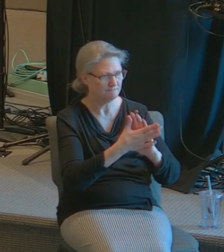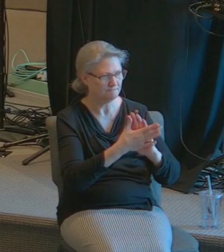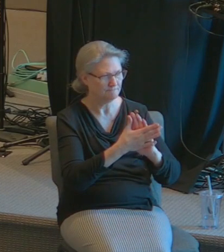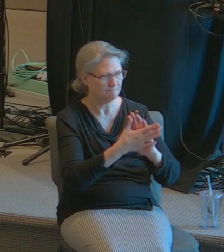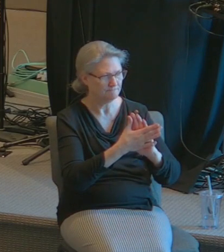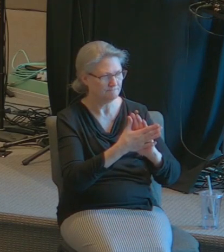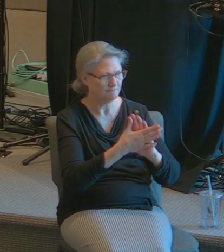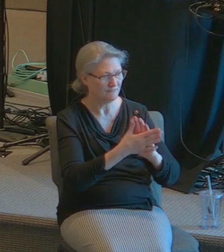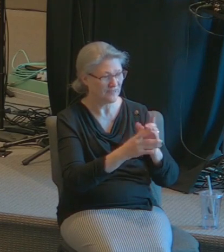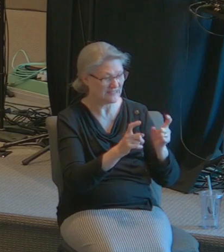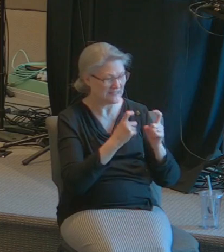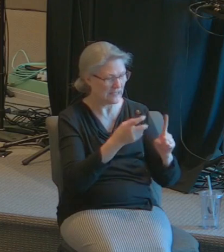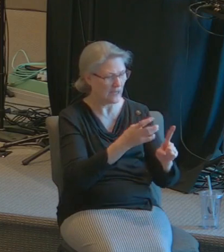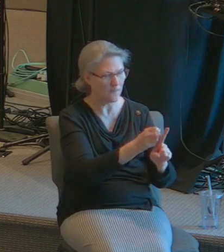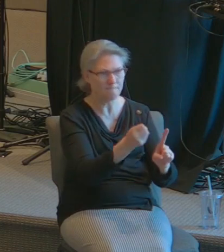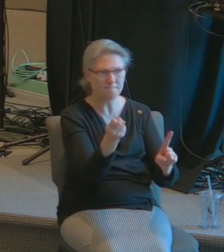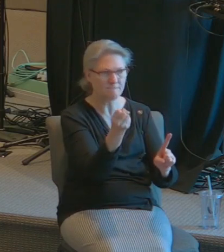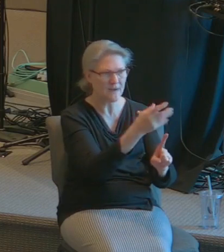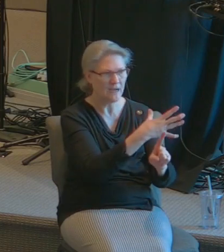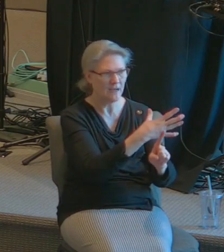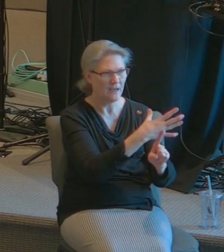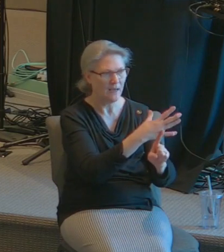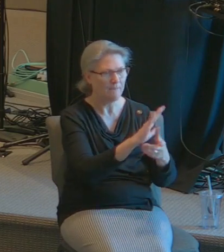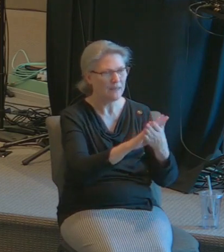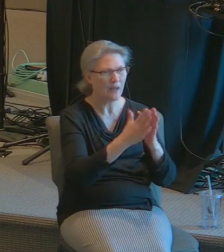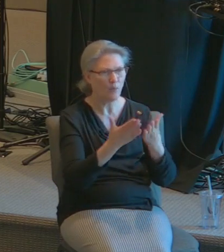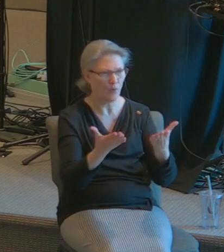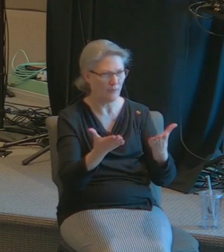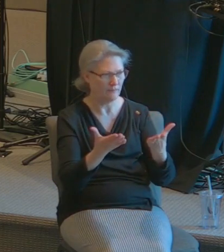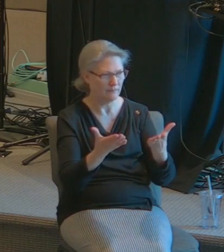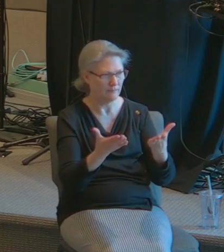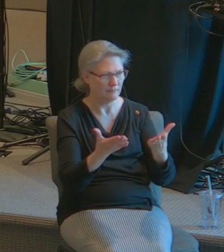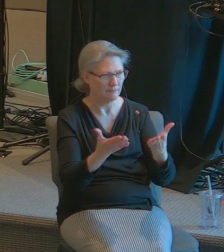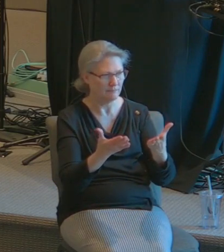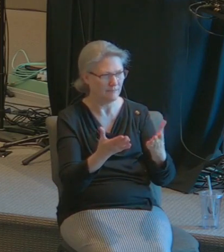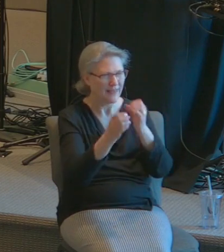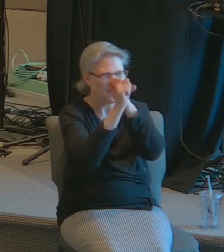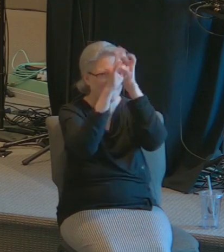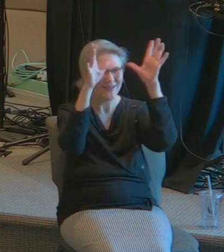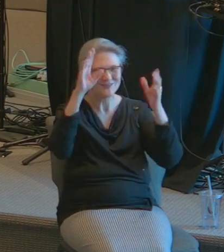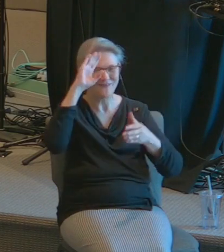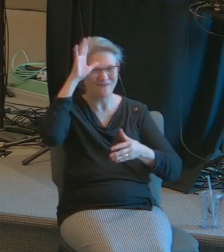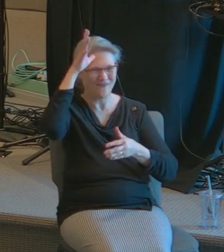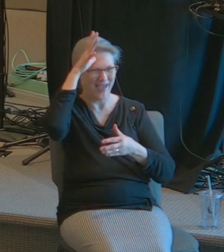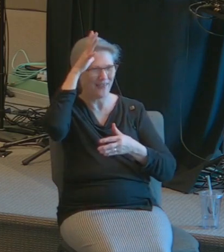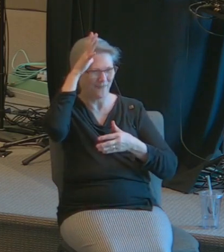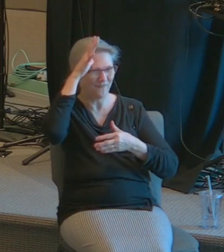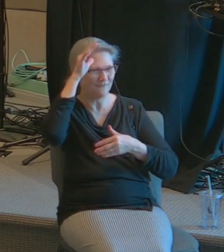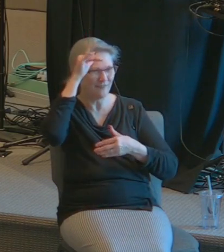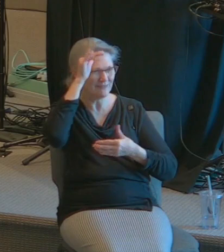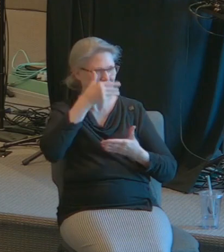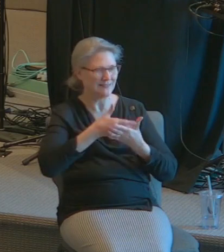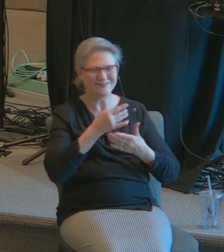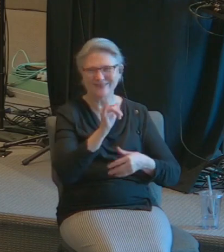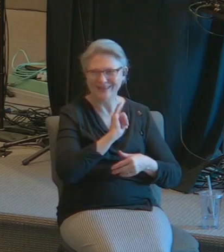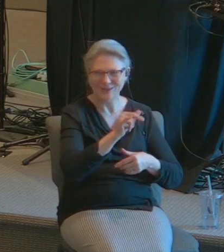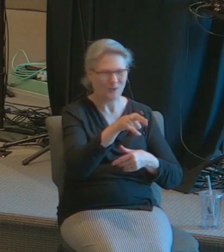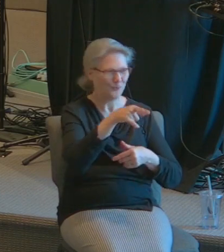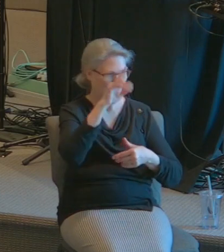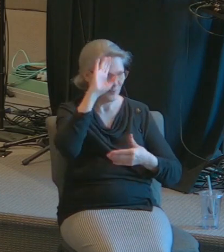I can imagine a father of a son just like you and your son